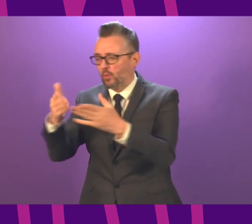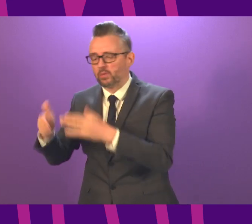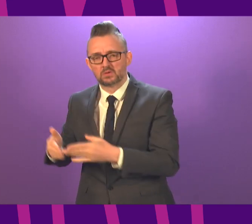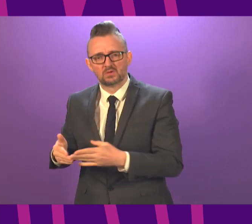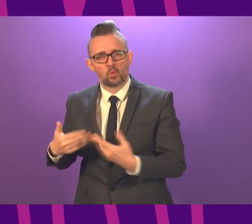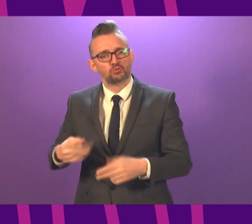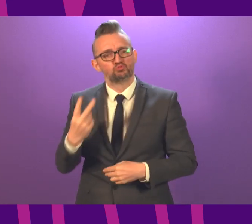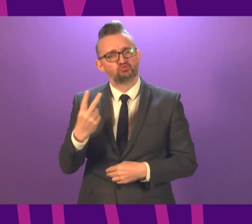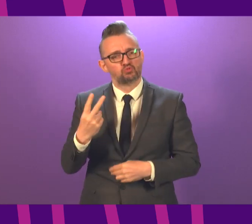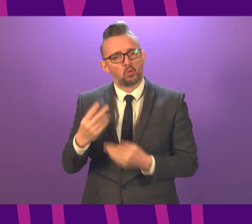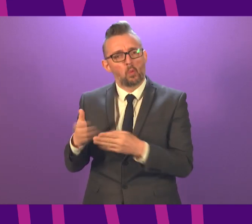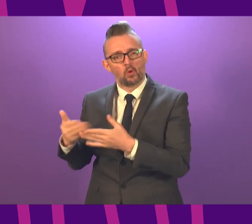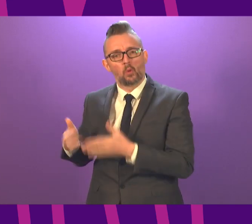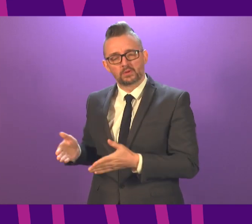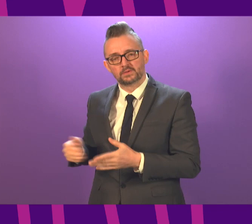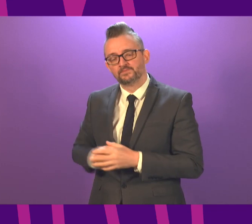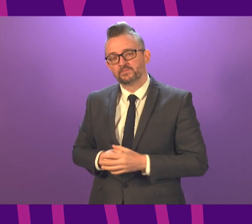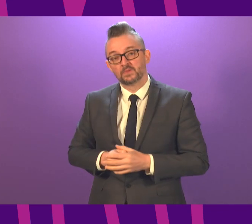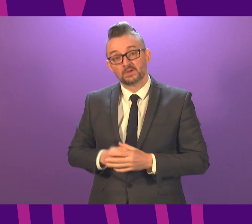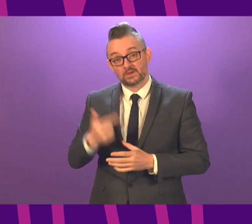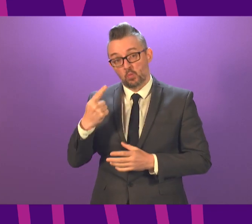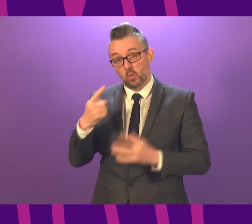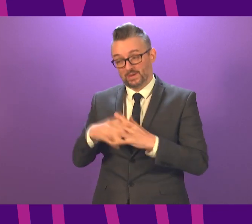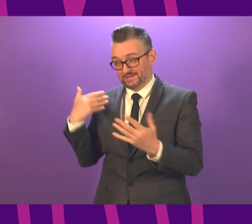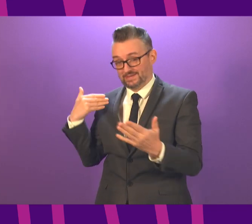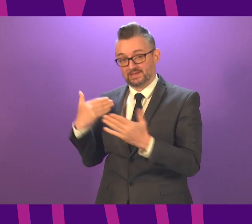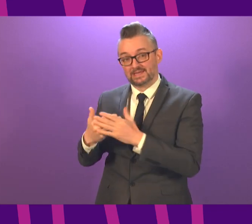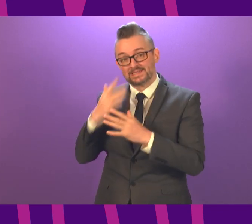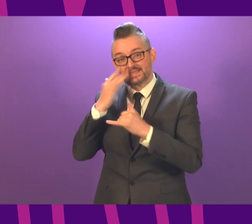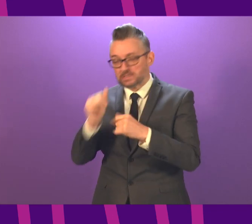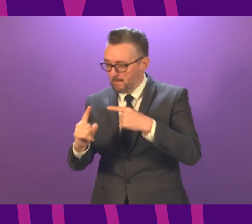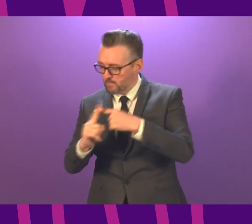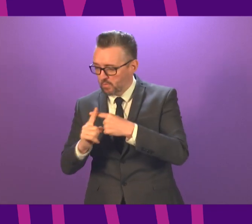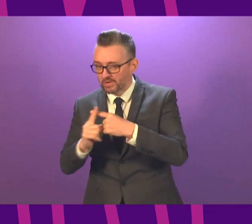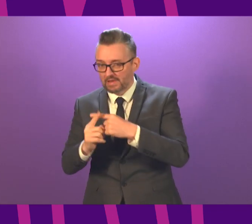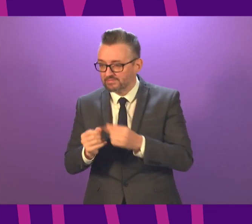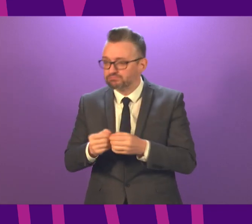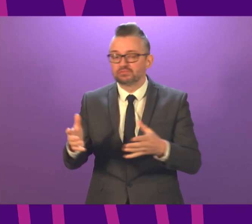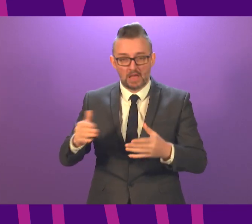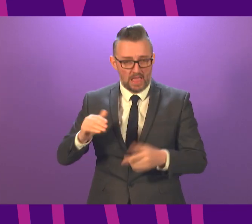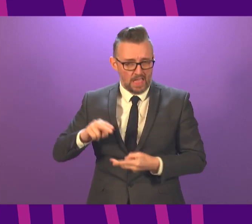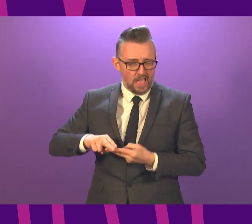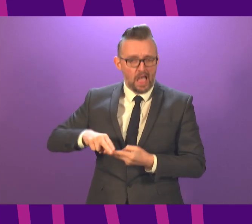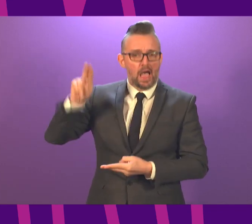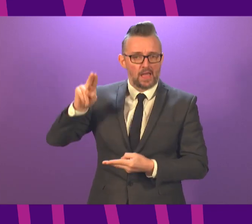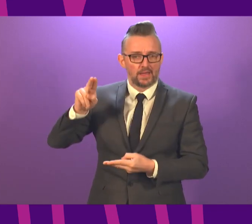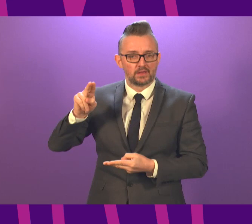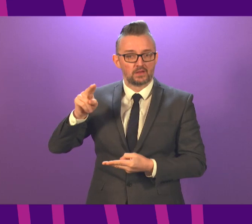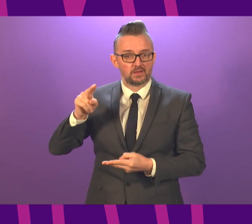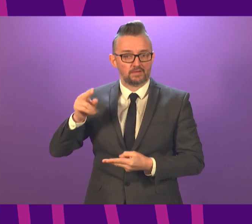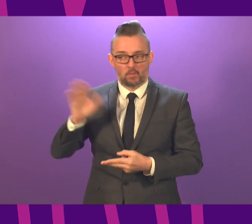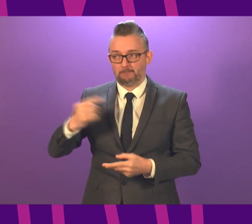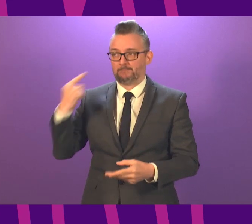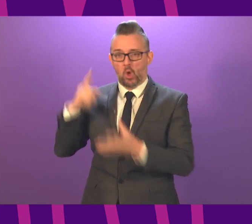so. The test positivity rate over the last seven days is now the highest it has ever been since the Scottish Government started publishing this data in August.